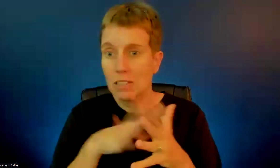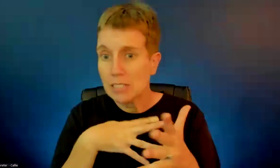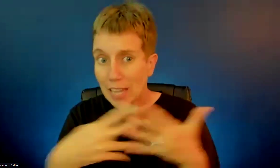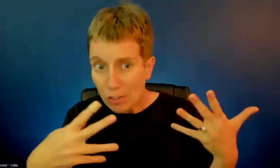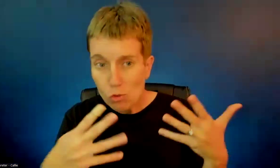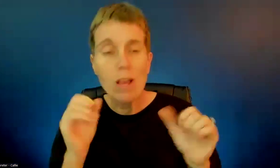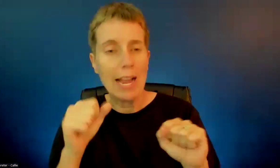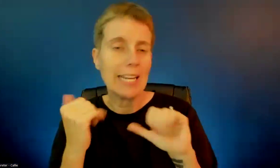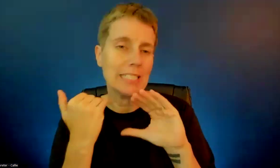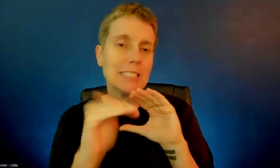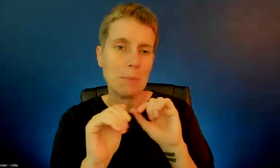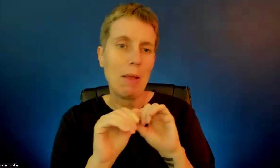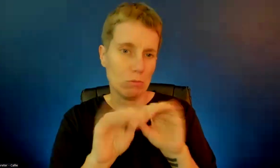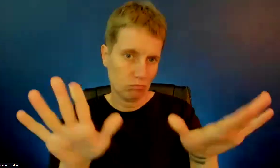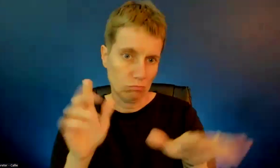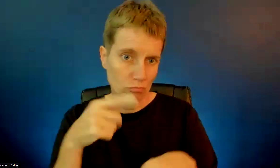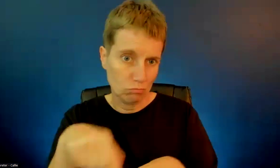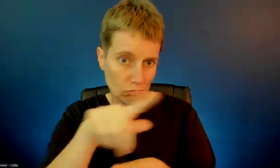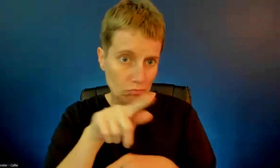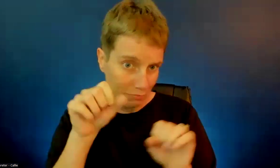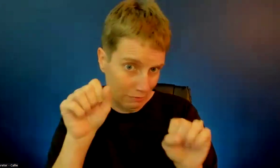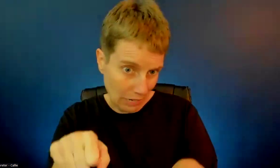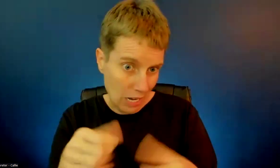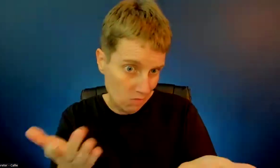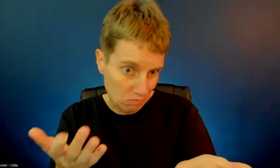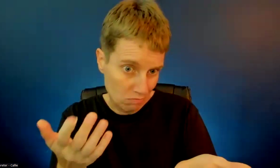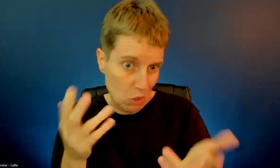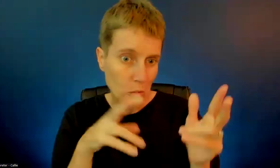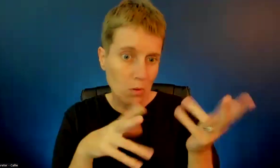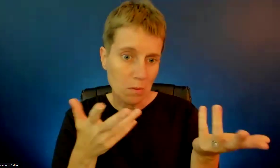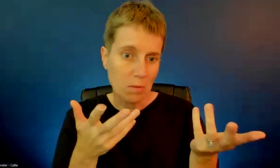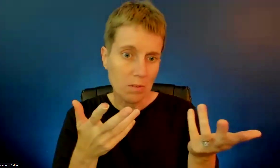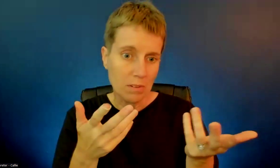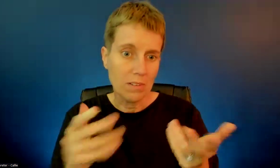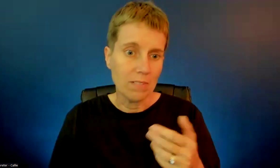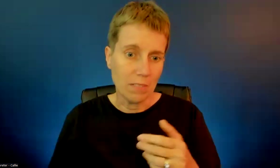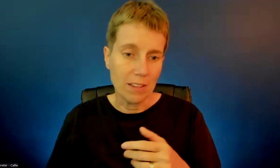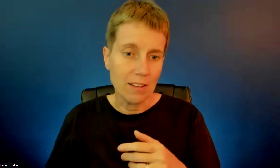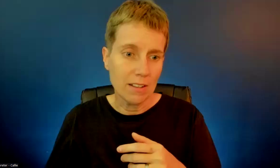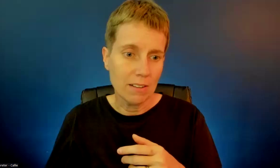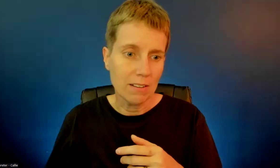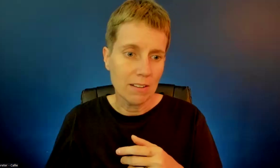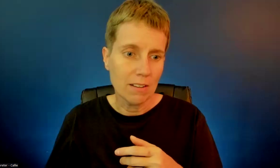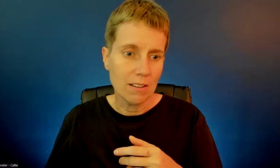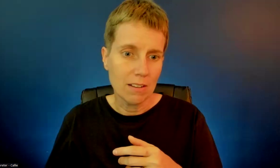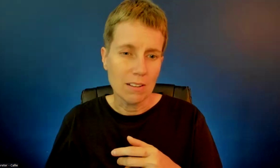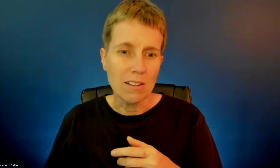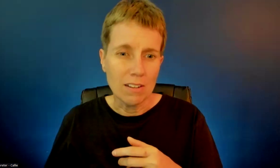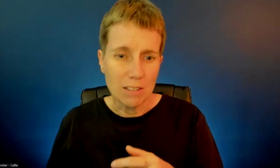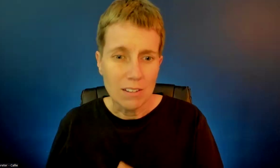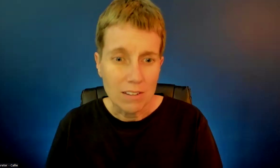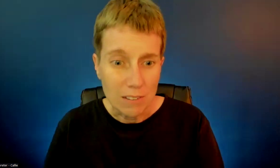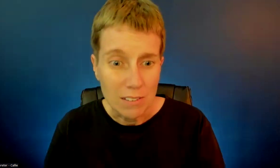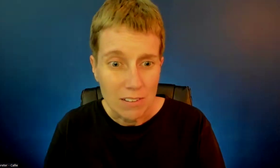you the information, and then you can disseminate it. How do you feel appropriate? That would be great, Marca.